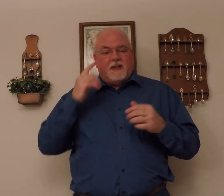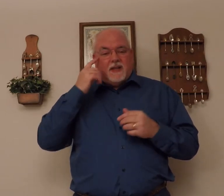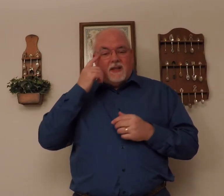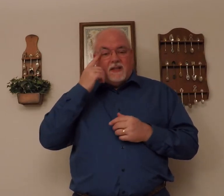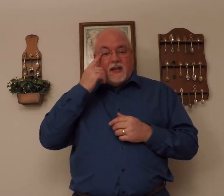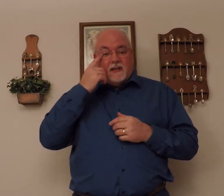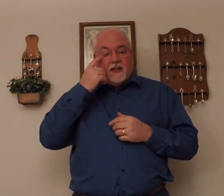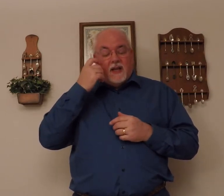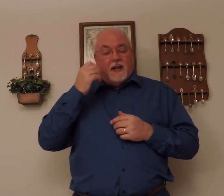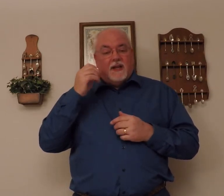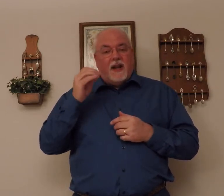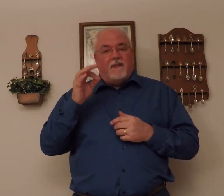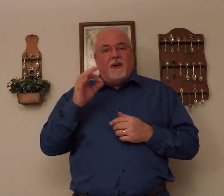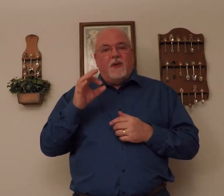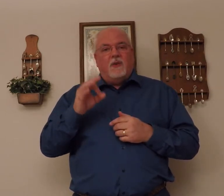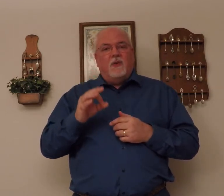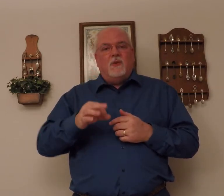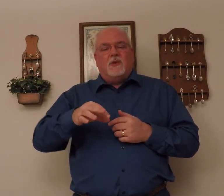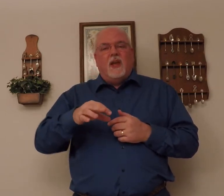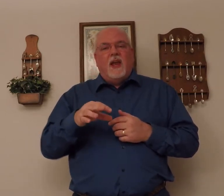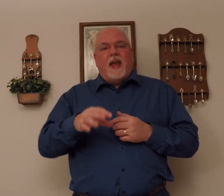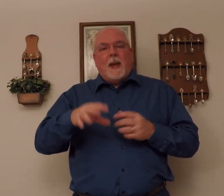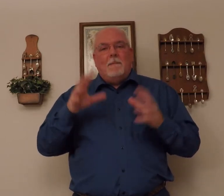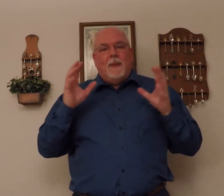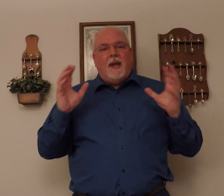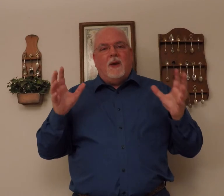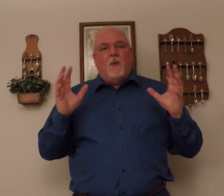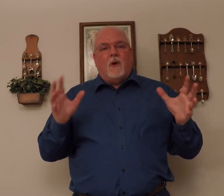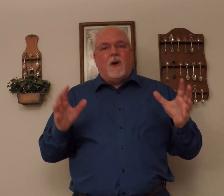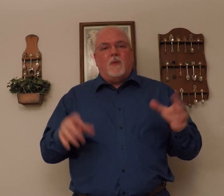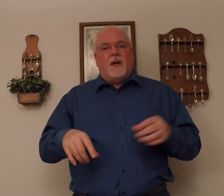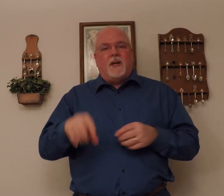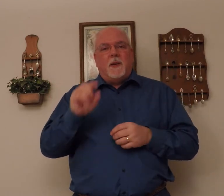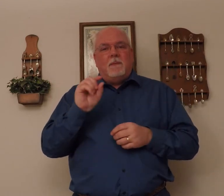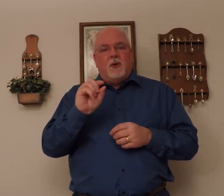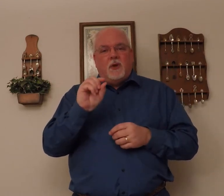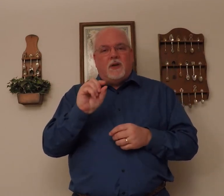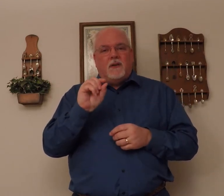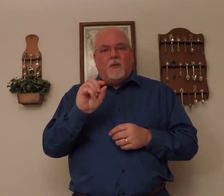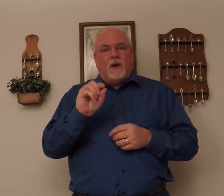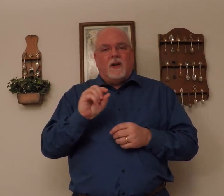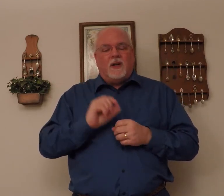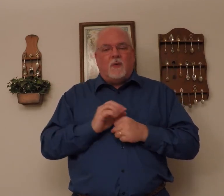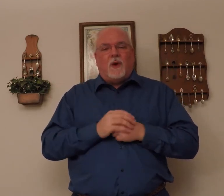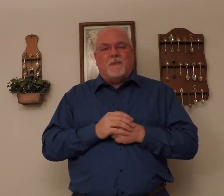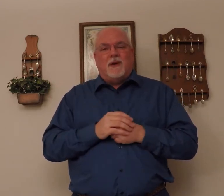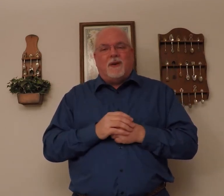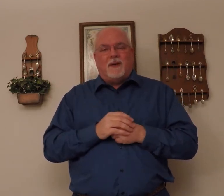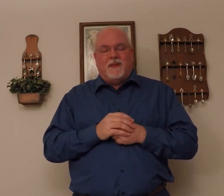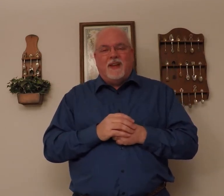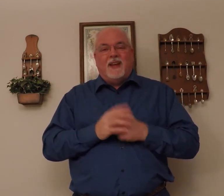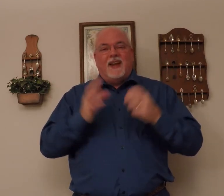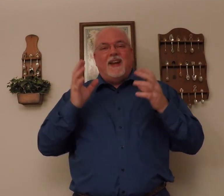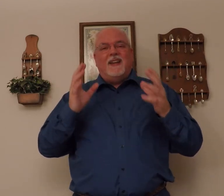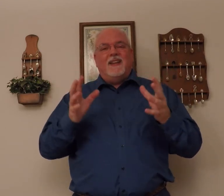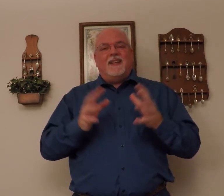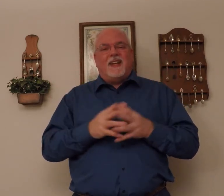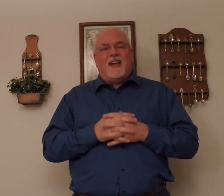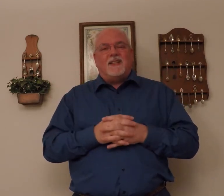son says, never use a big word when a diminutive one can work better. And in this case,